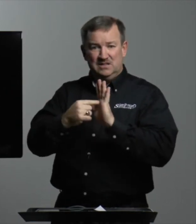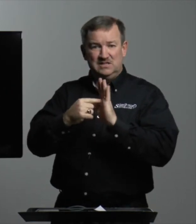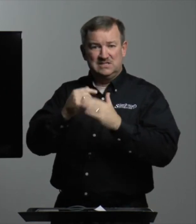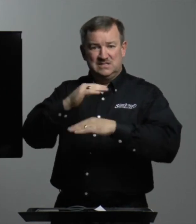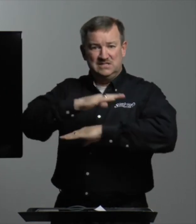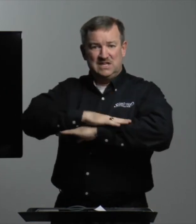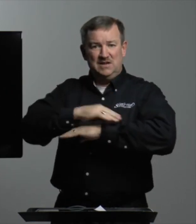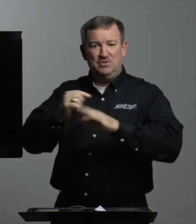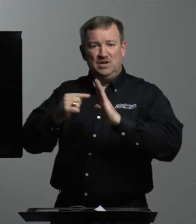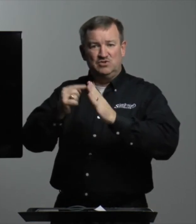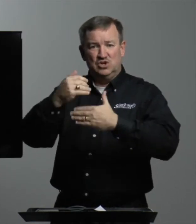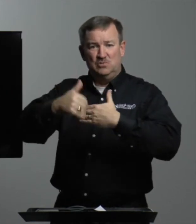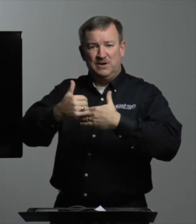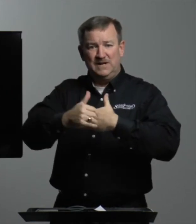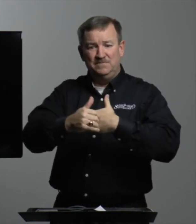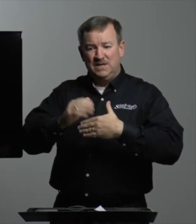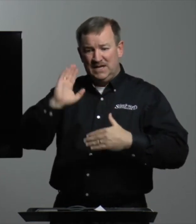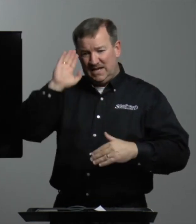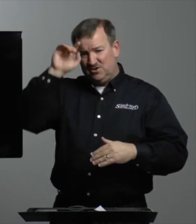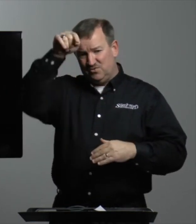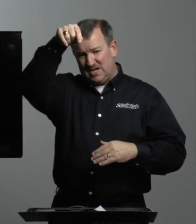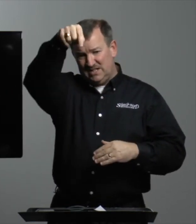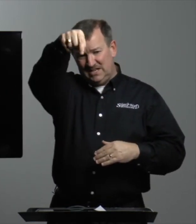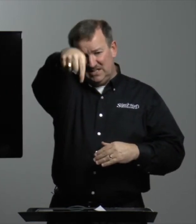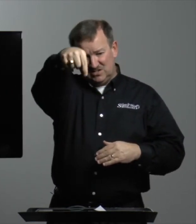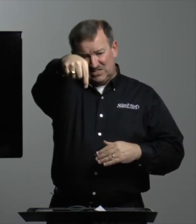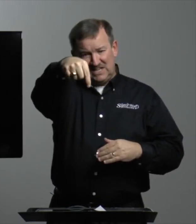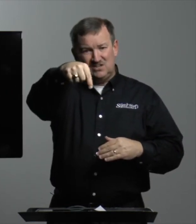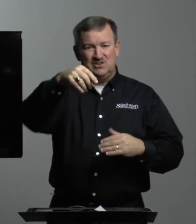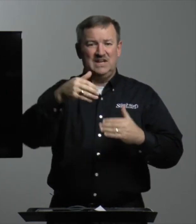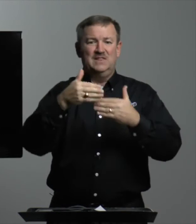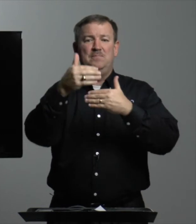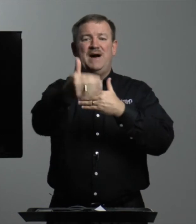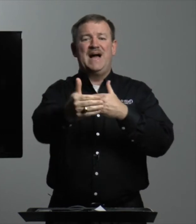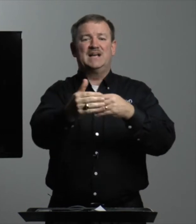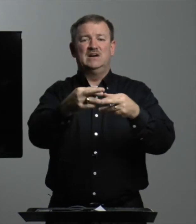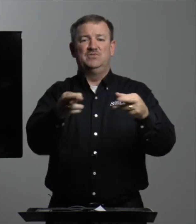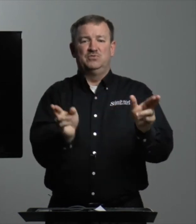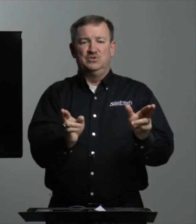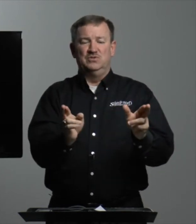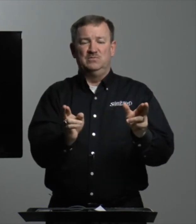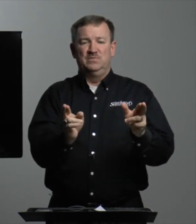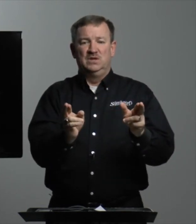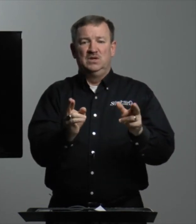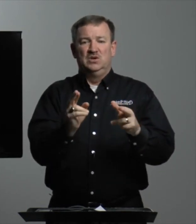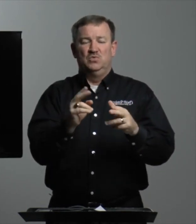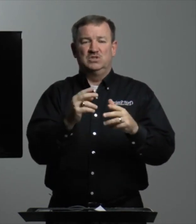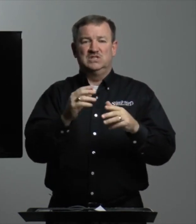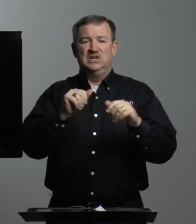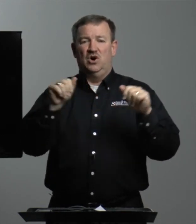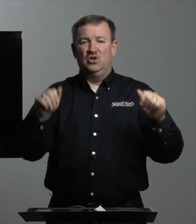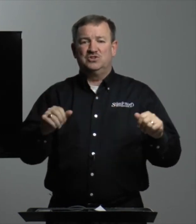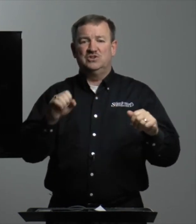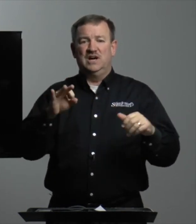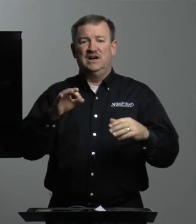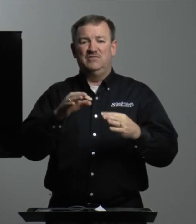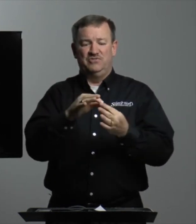this table of showbread. And directly in the center, in the back of the room, was the altar of